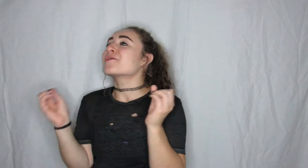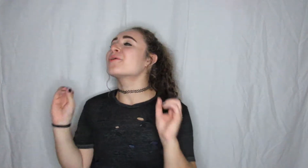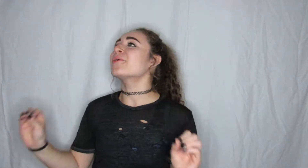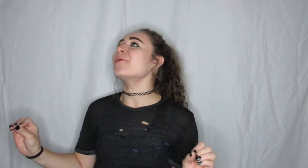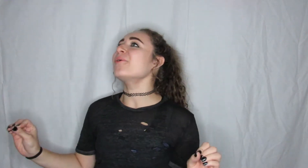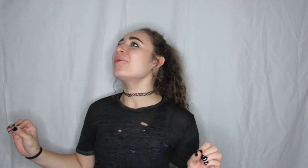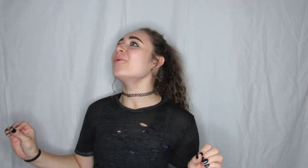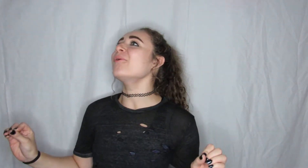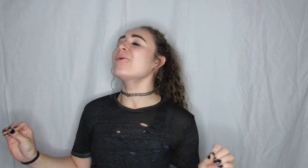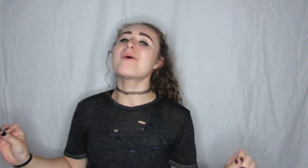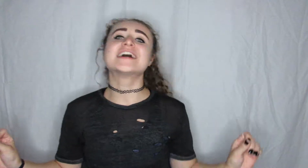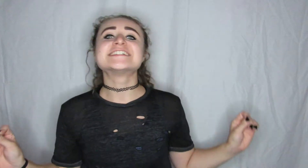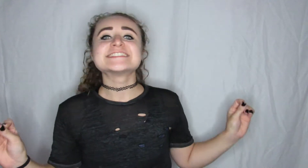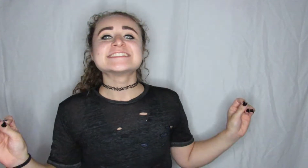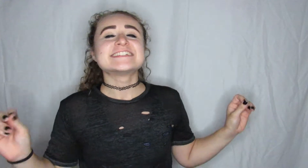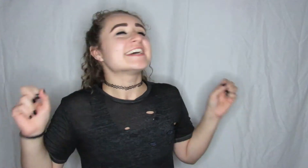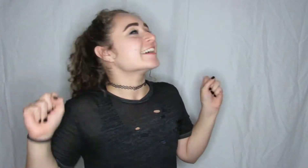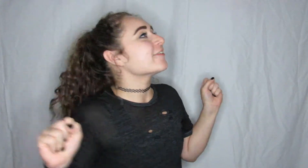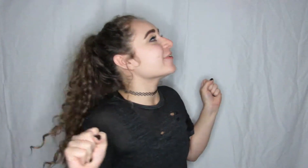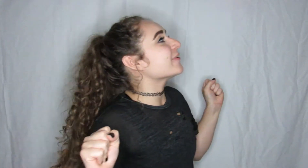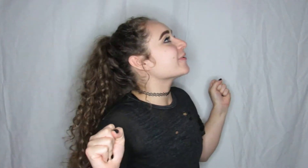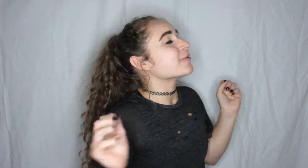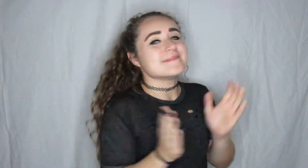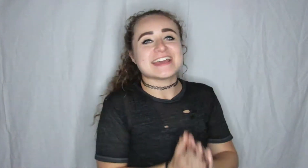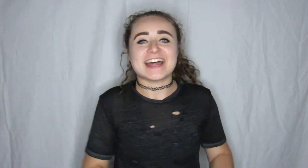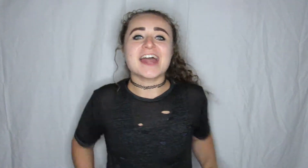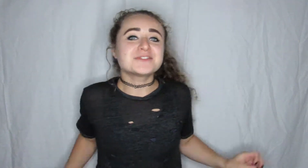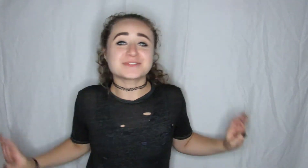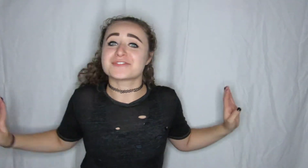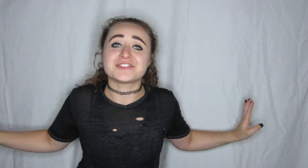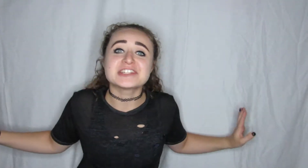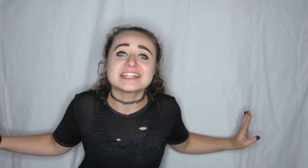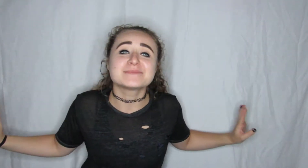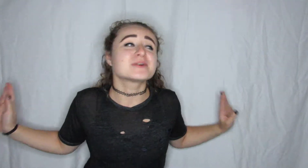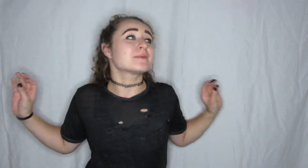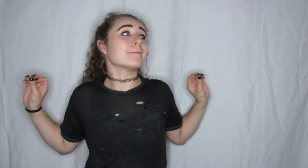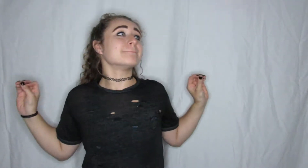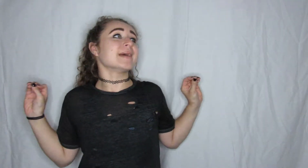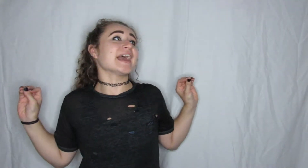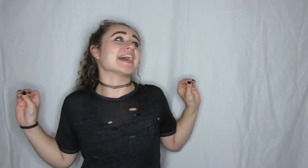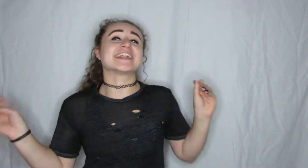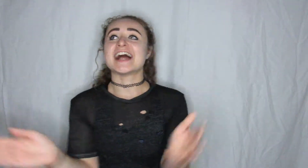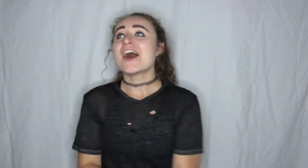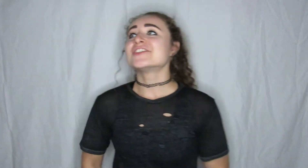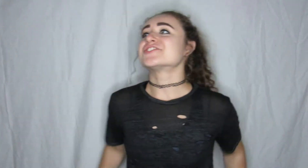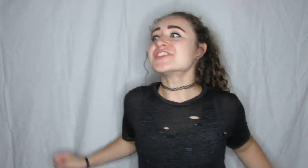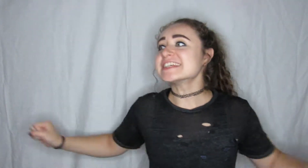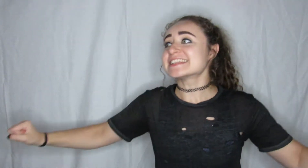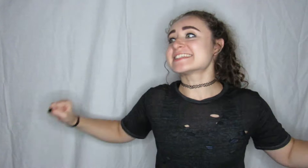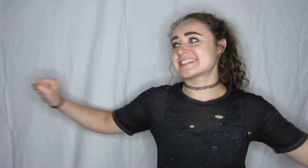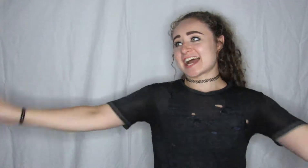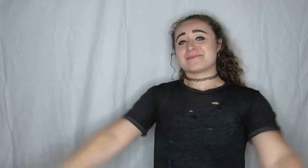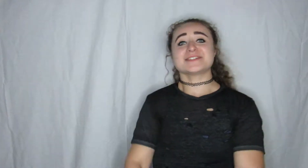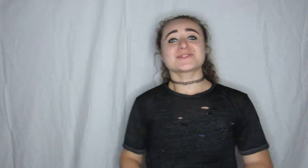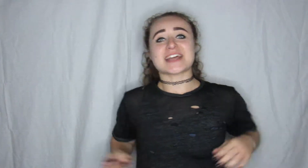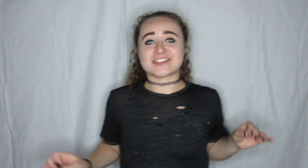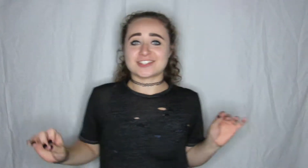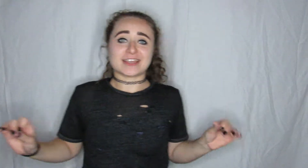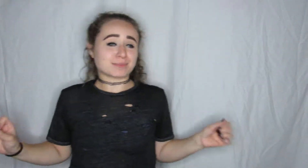oh man I don't even feel it anymore but man during this time this was actually like